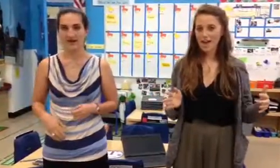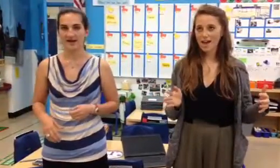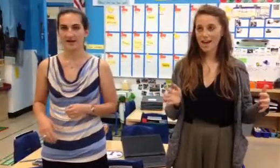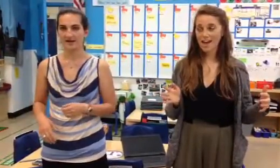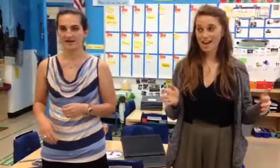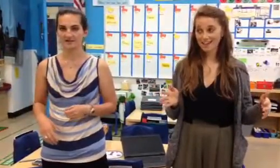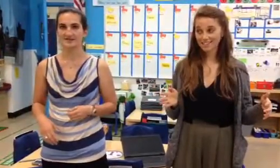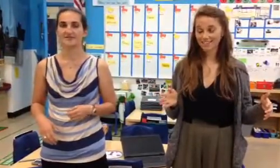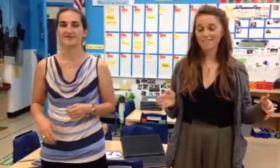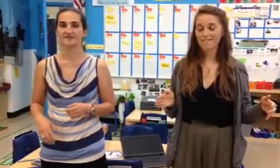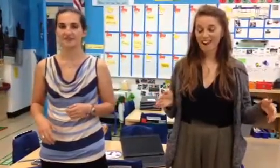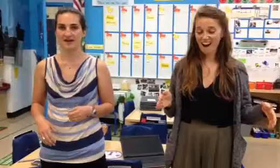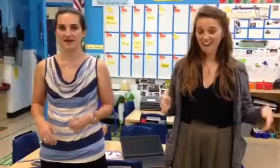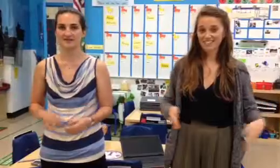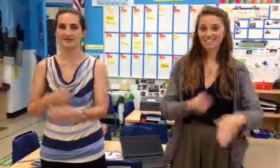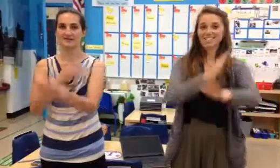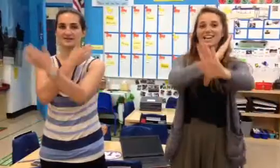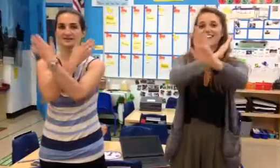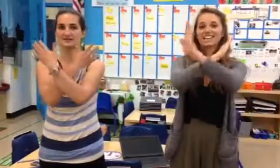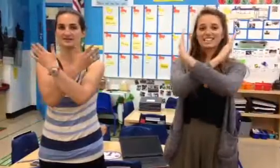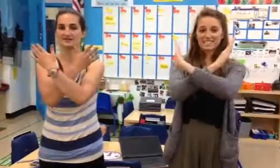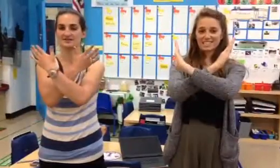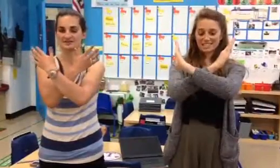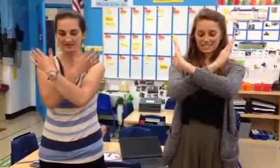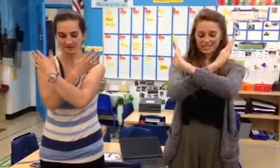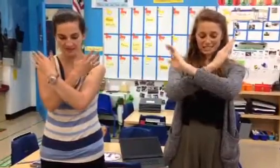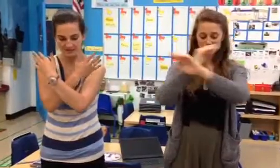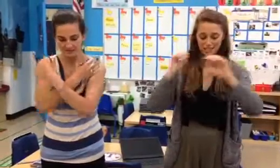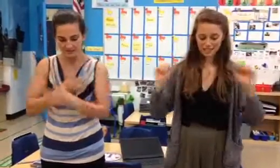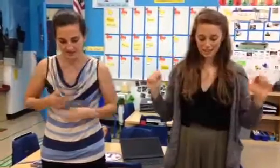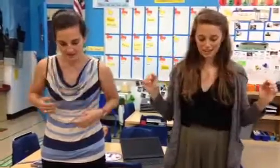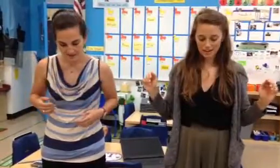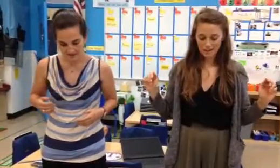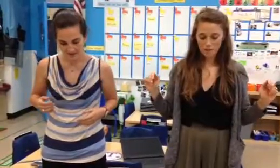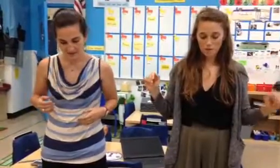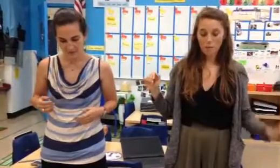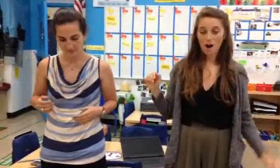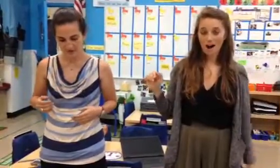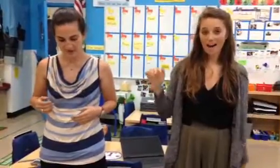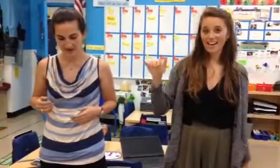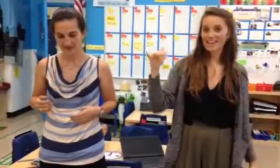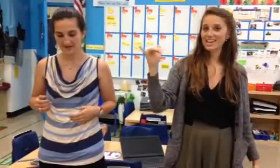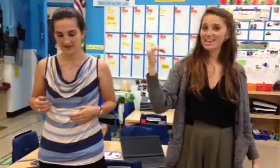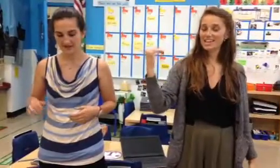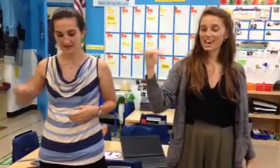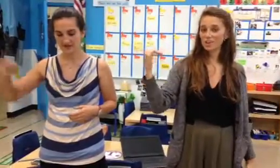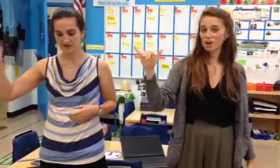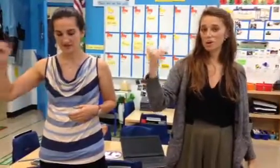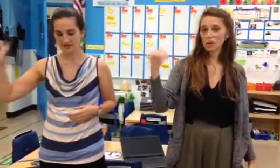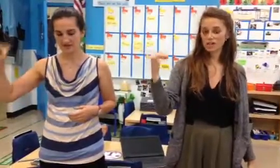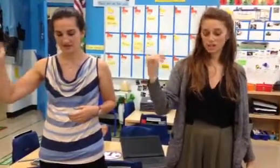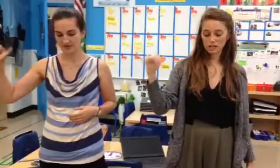X, fox, x. Y, yellow, y.